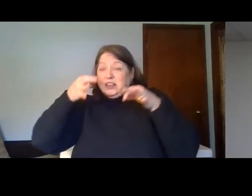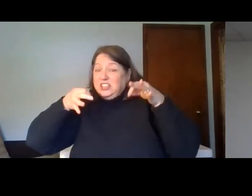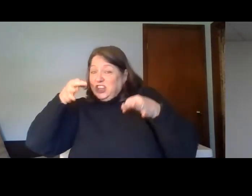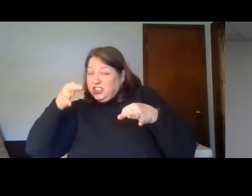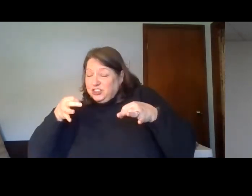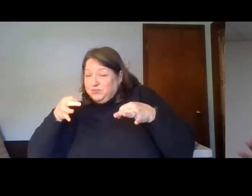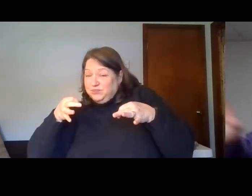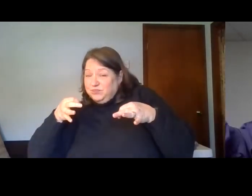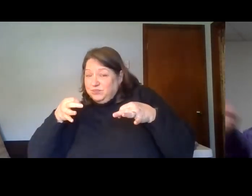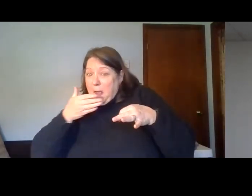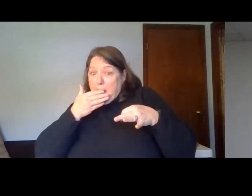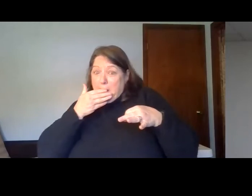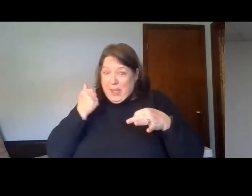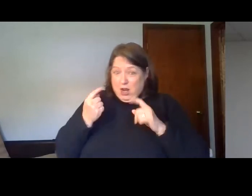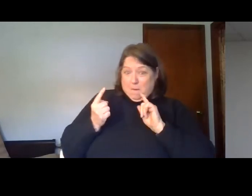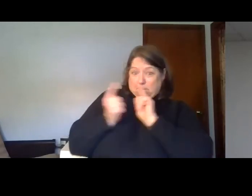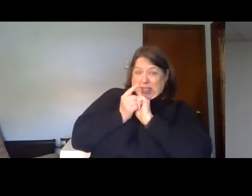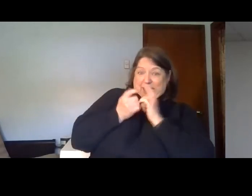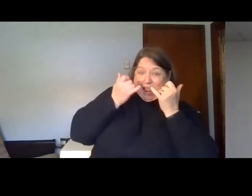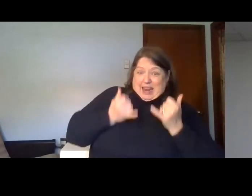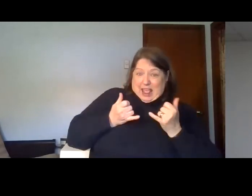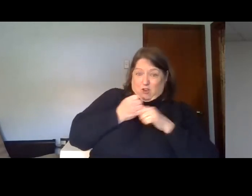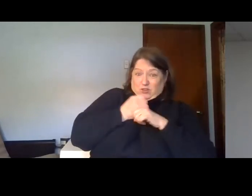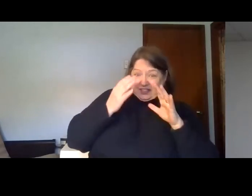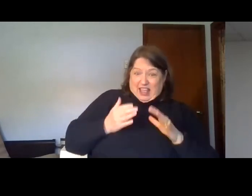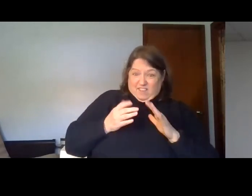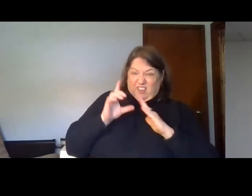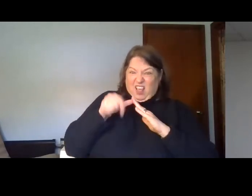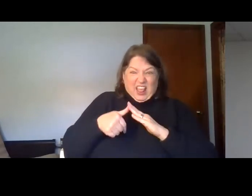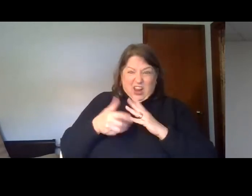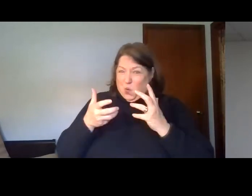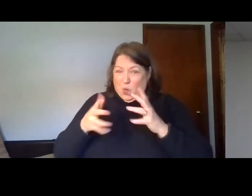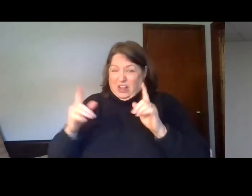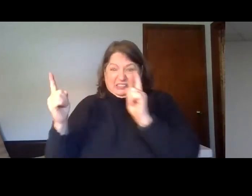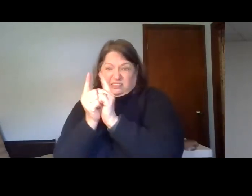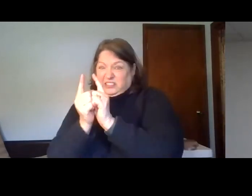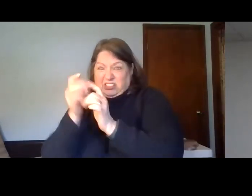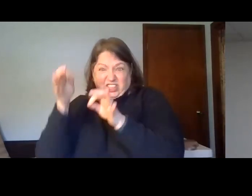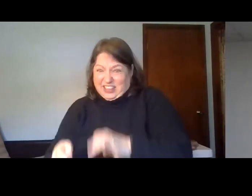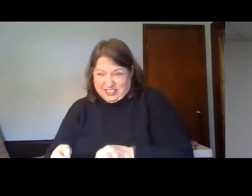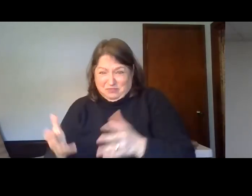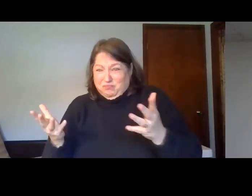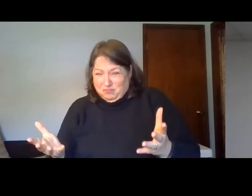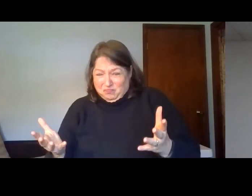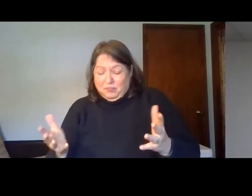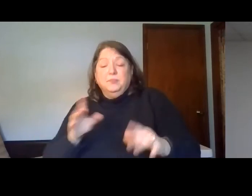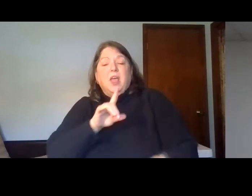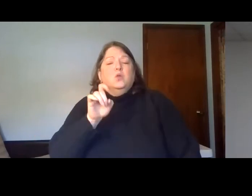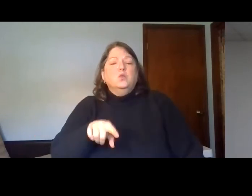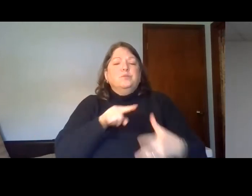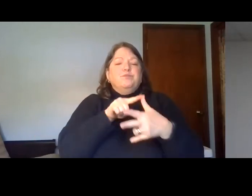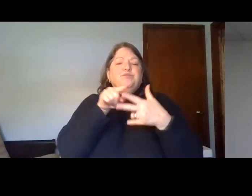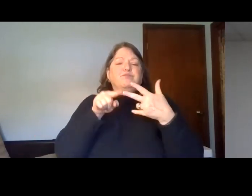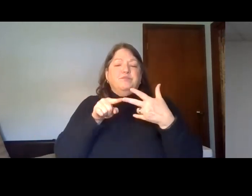now as a Savior or meet him later as a judge. Let me ask you three questions as I close. Have you